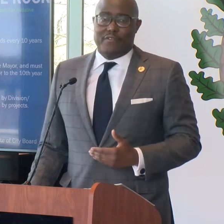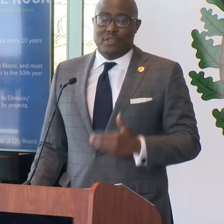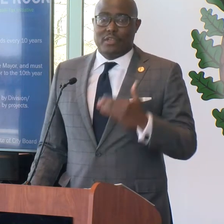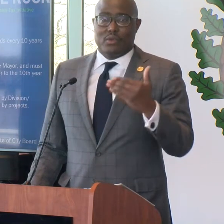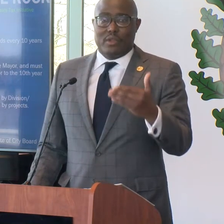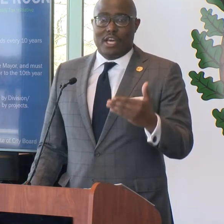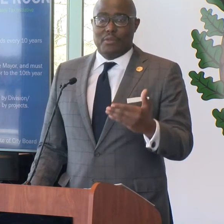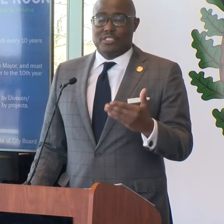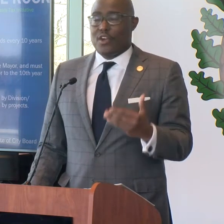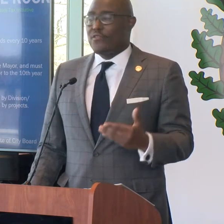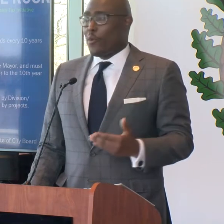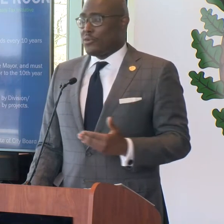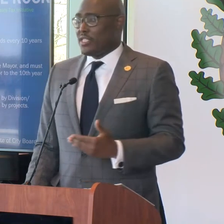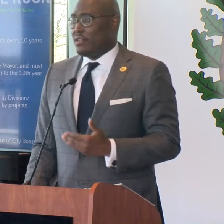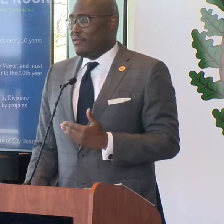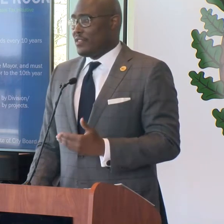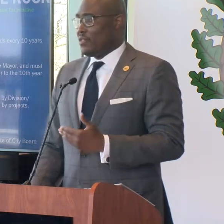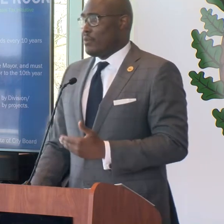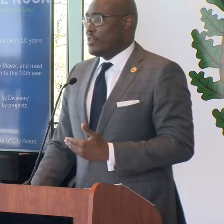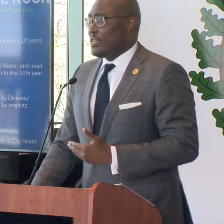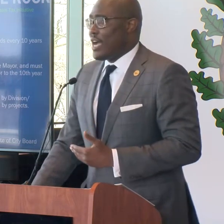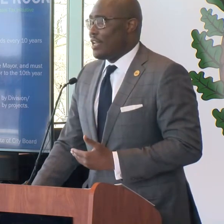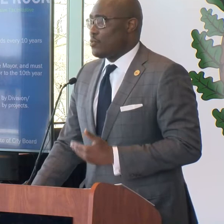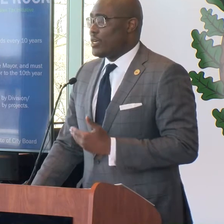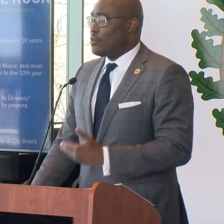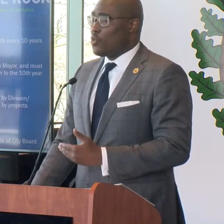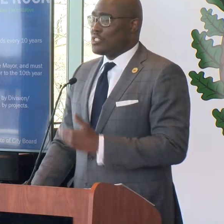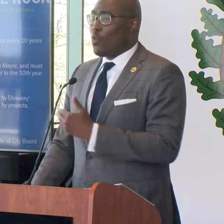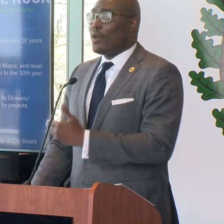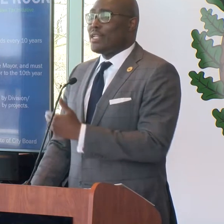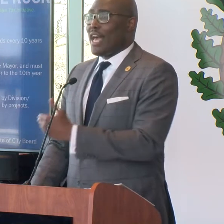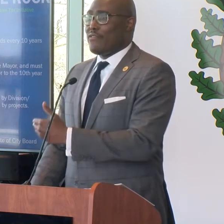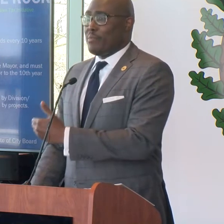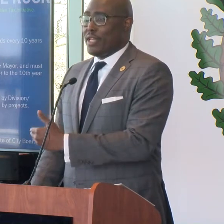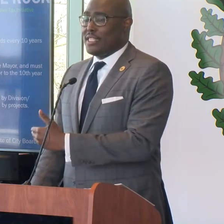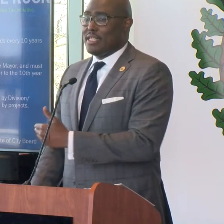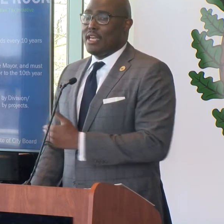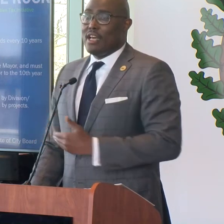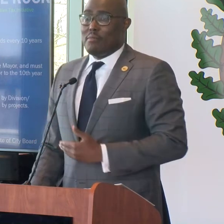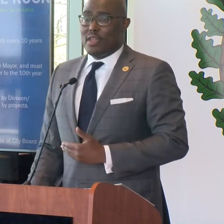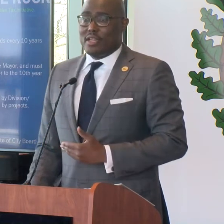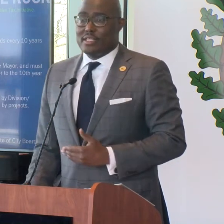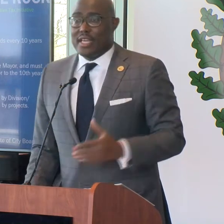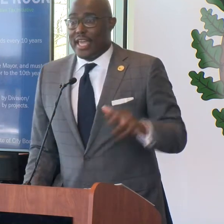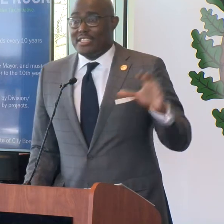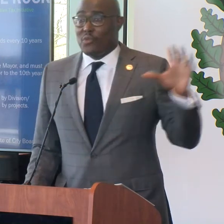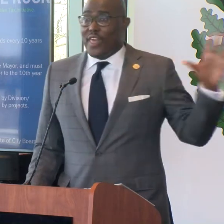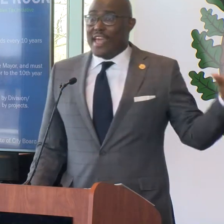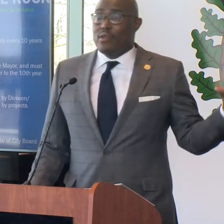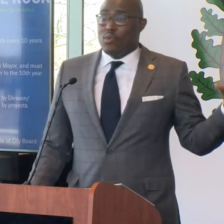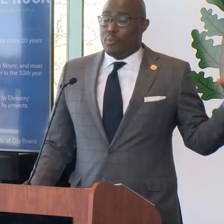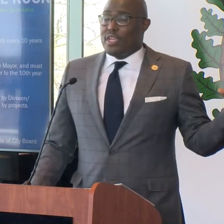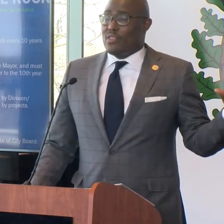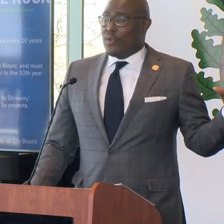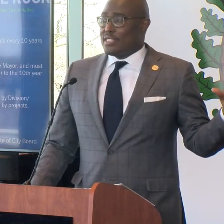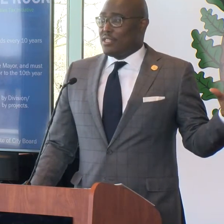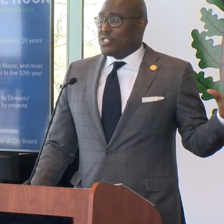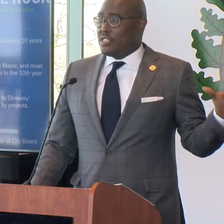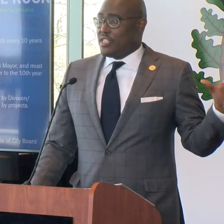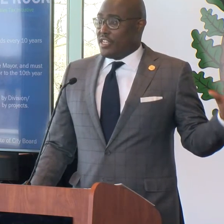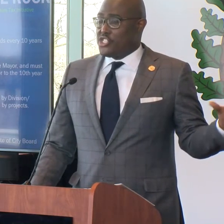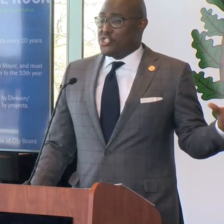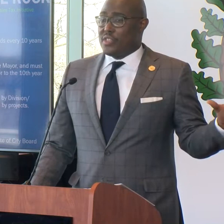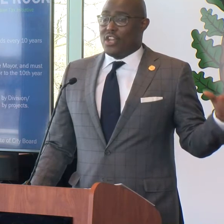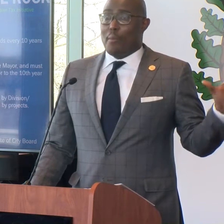right now if you look through the numbers, 34 percent of the $53 million will go towards quality, life, and place amenities. And so that will be in the